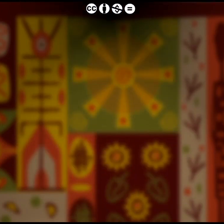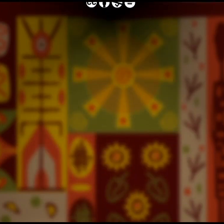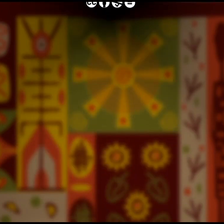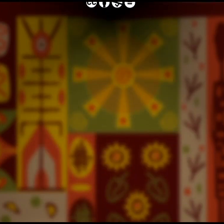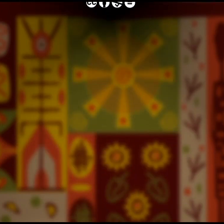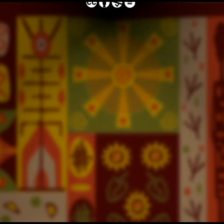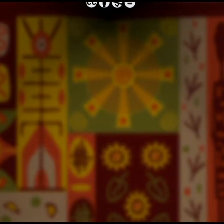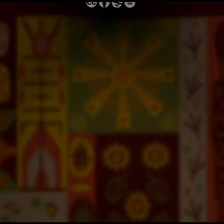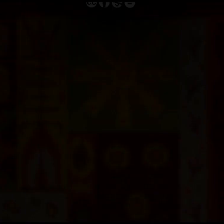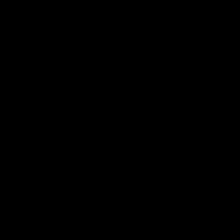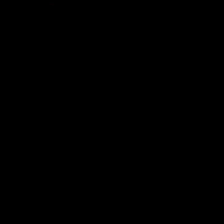making it deaf,